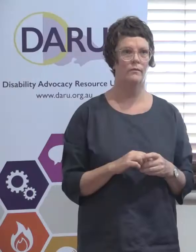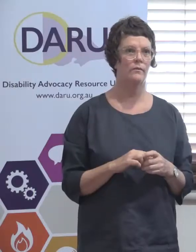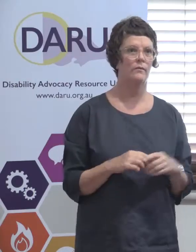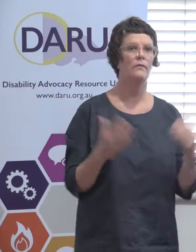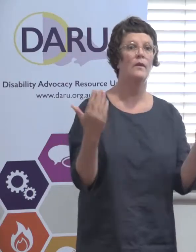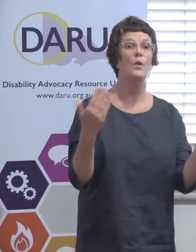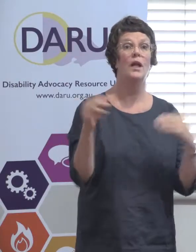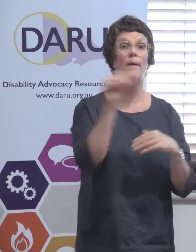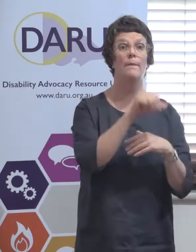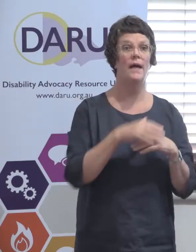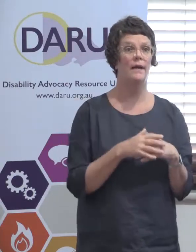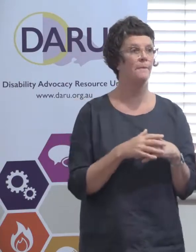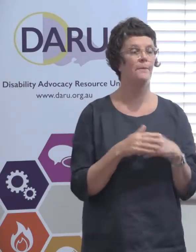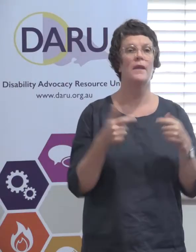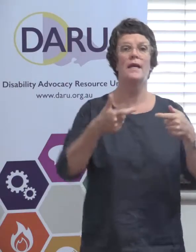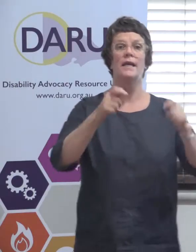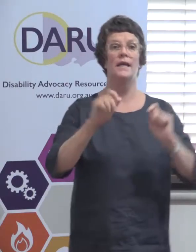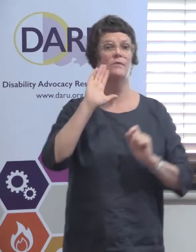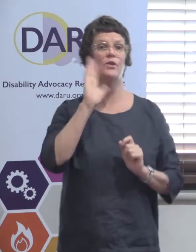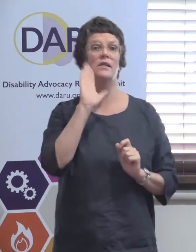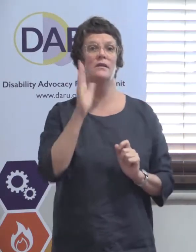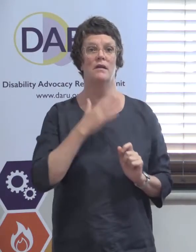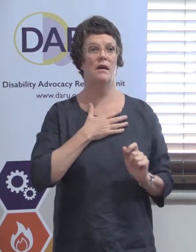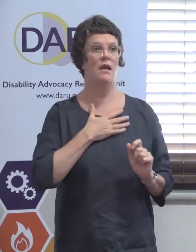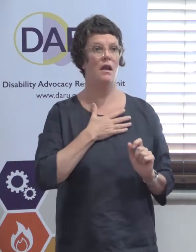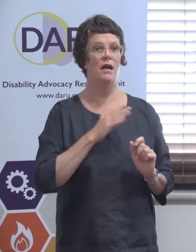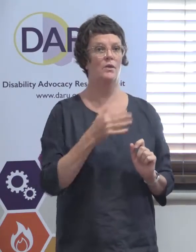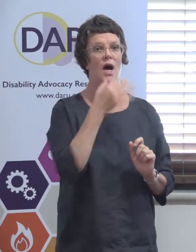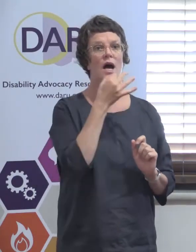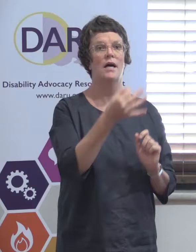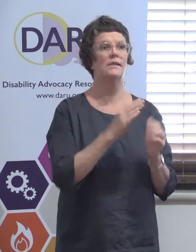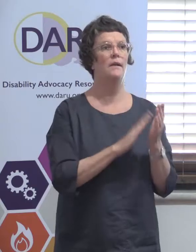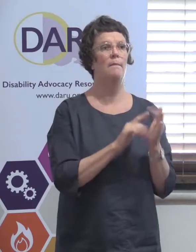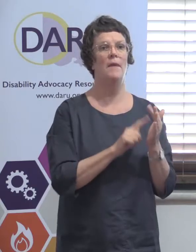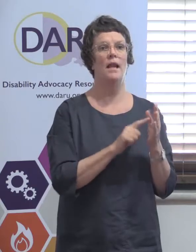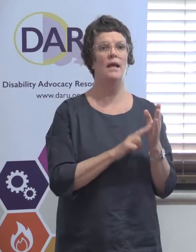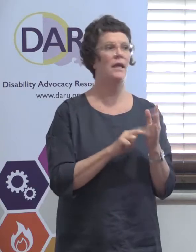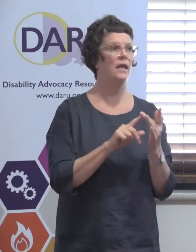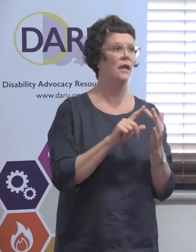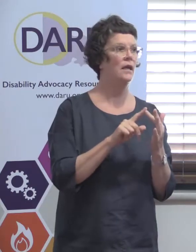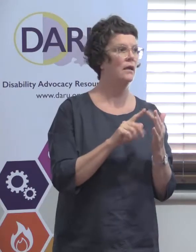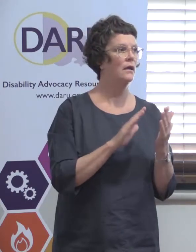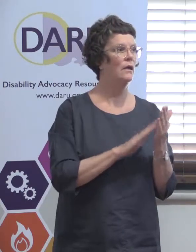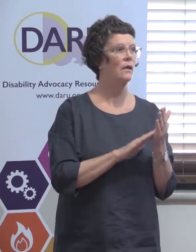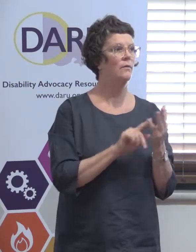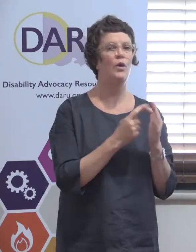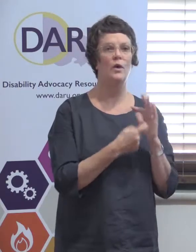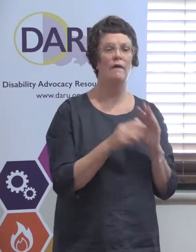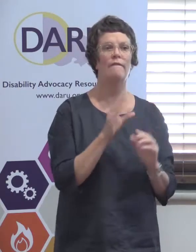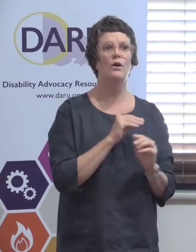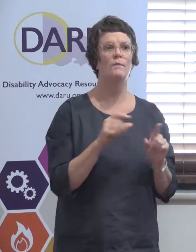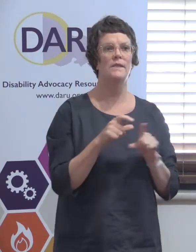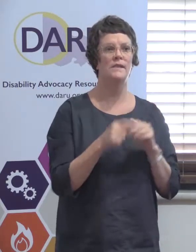Okay, so the next presenter, I would like to ask Melanie Muir from Disability Advocacy Victoria